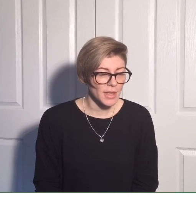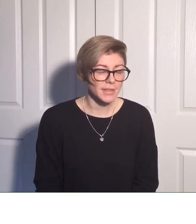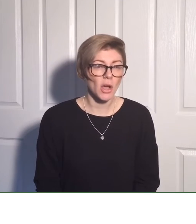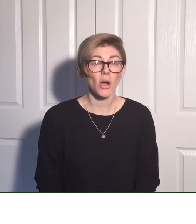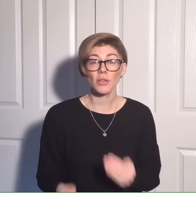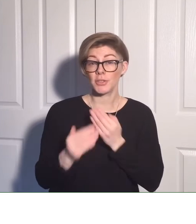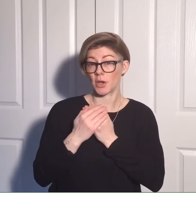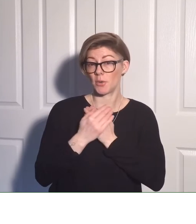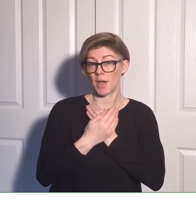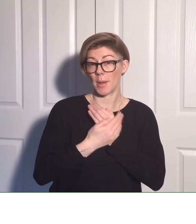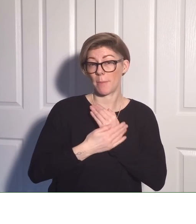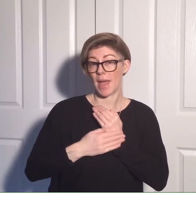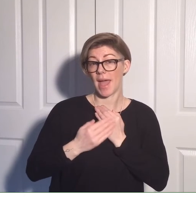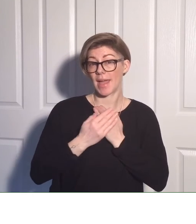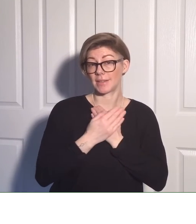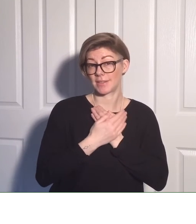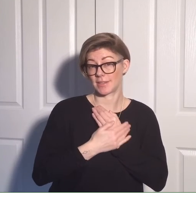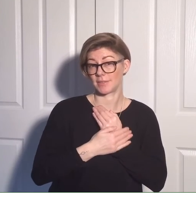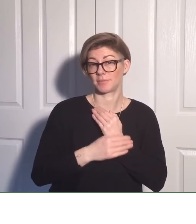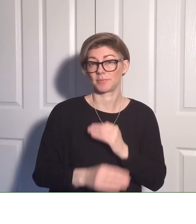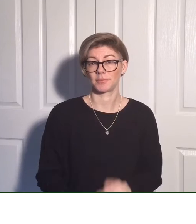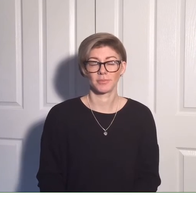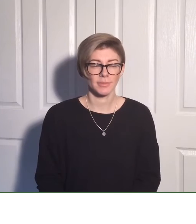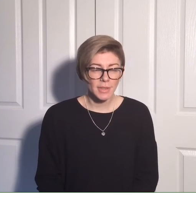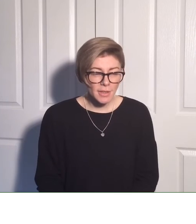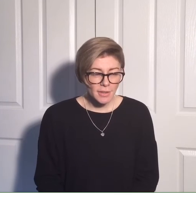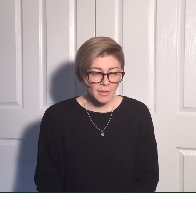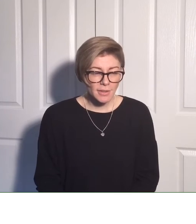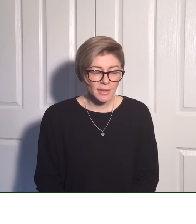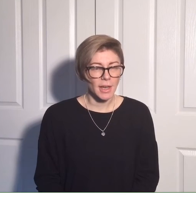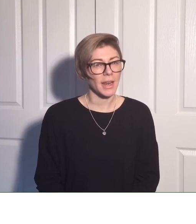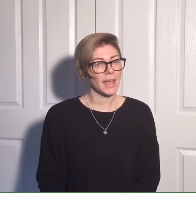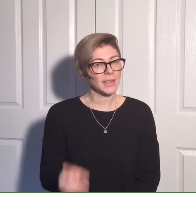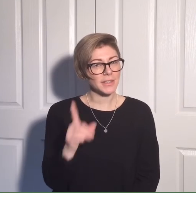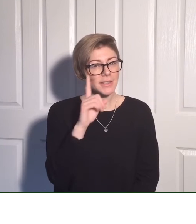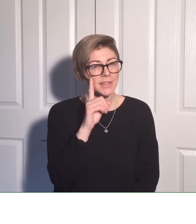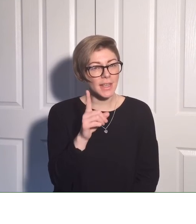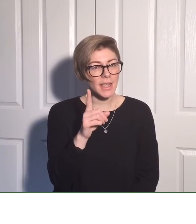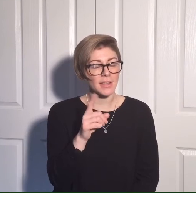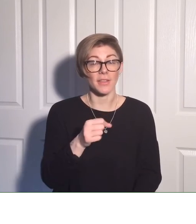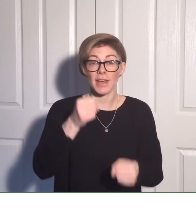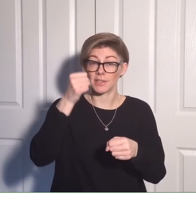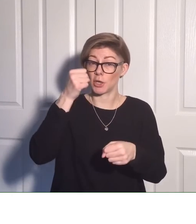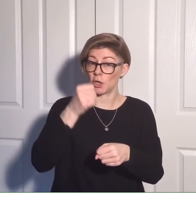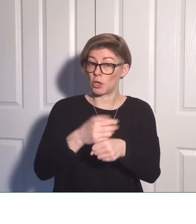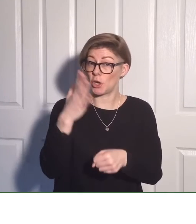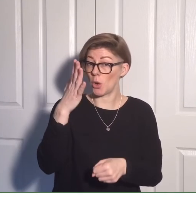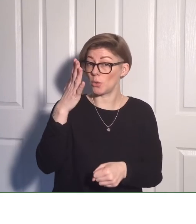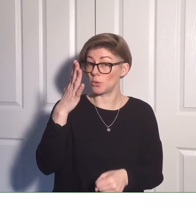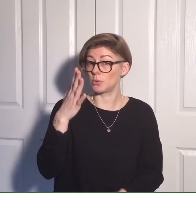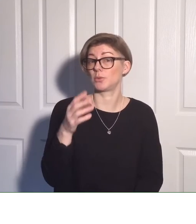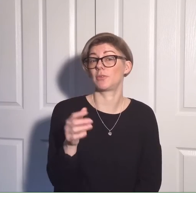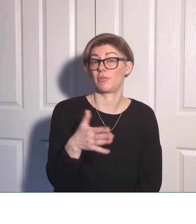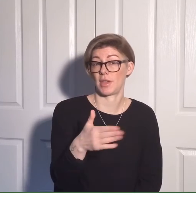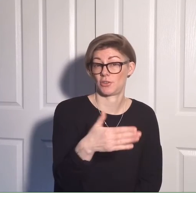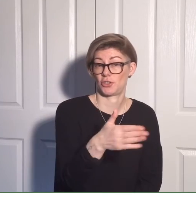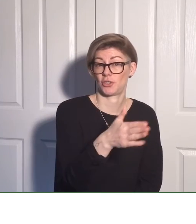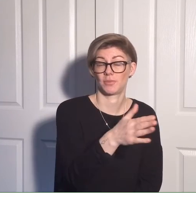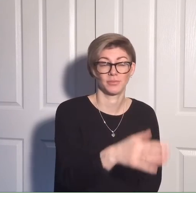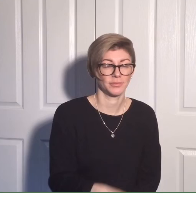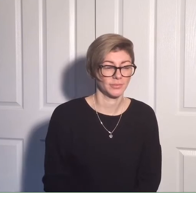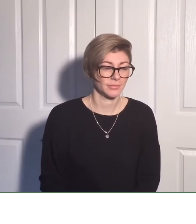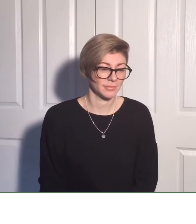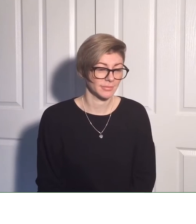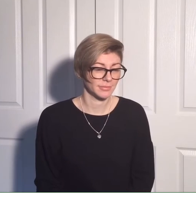There's also a pet. And I can see that that's a goldfish.